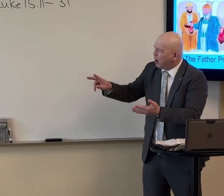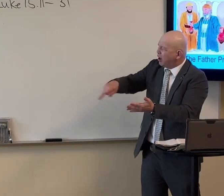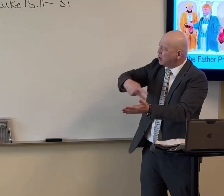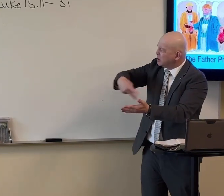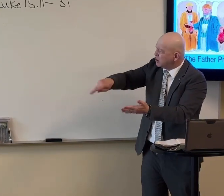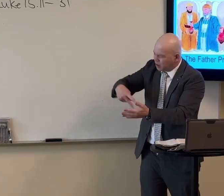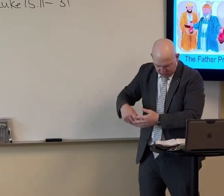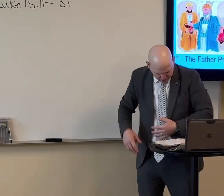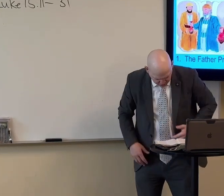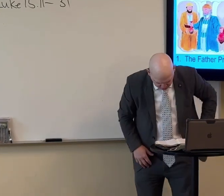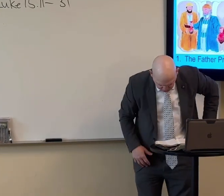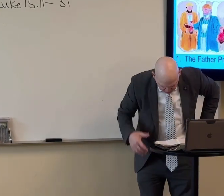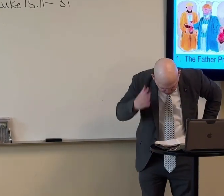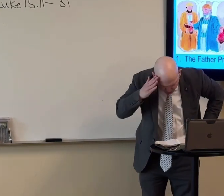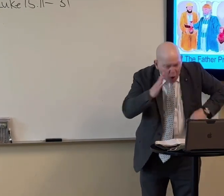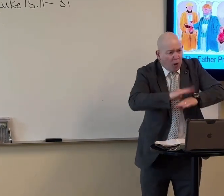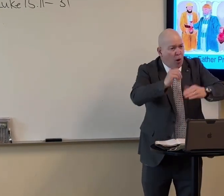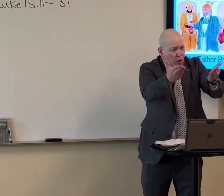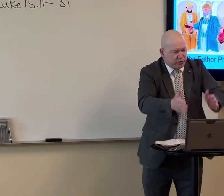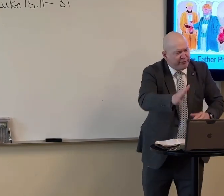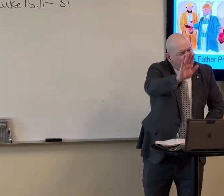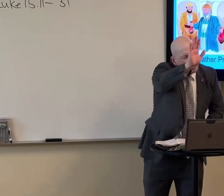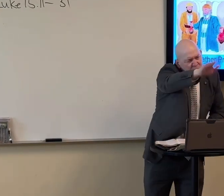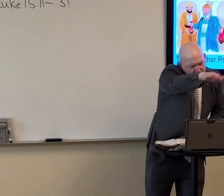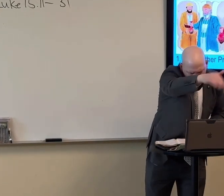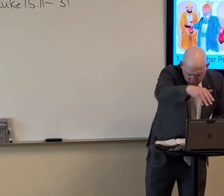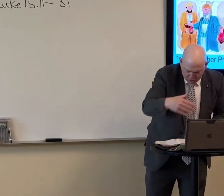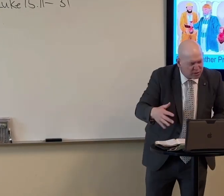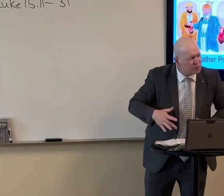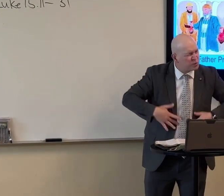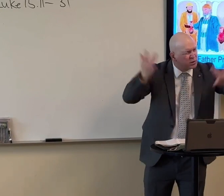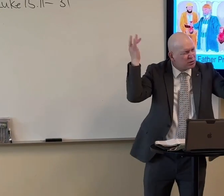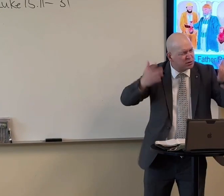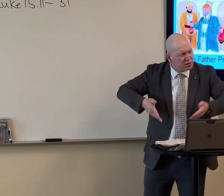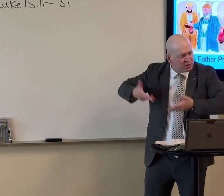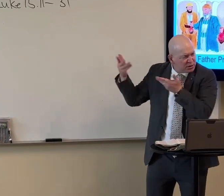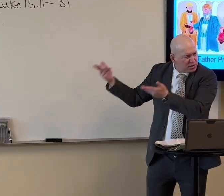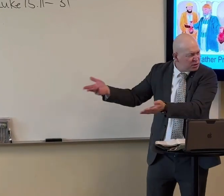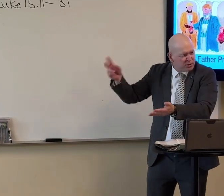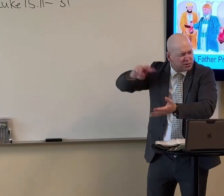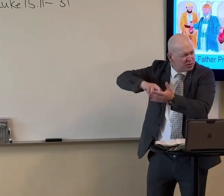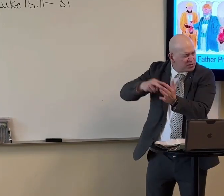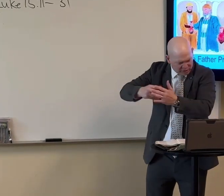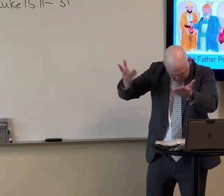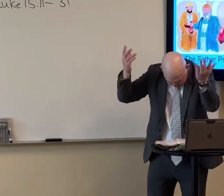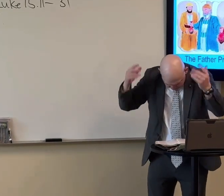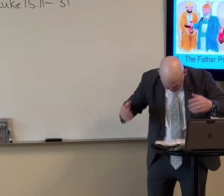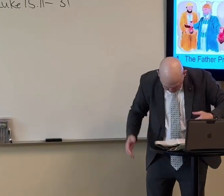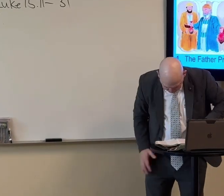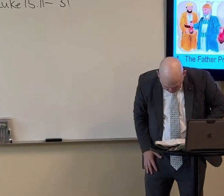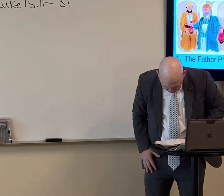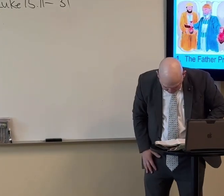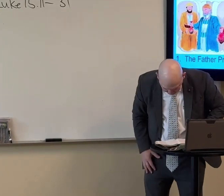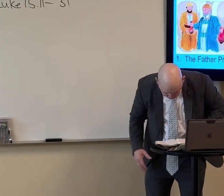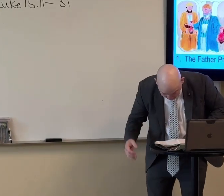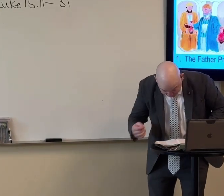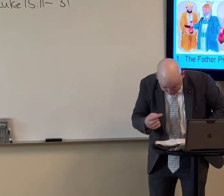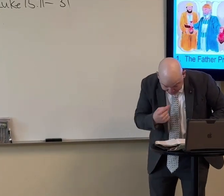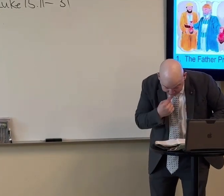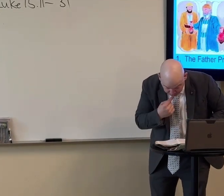And he called one of the servants and asked what these things meant. And he said unto